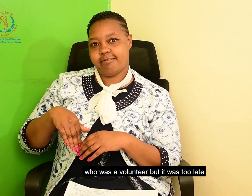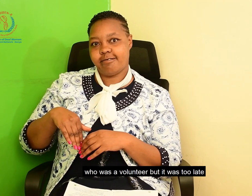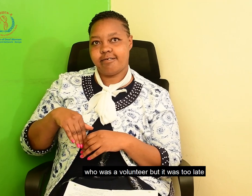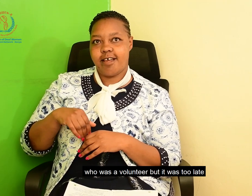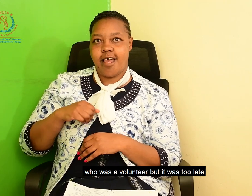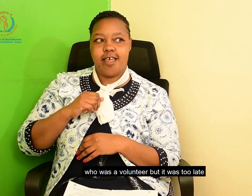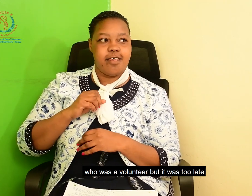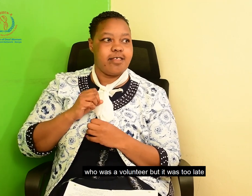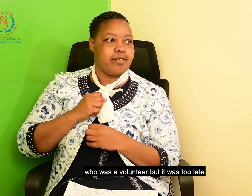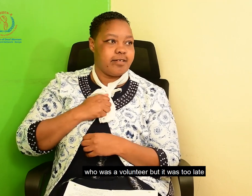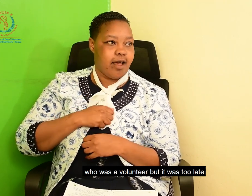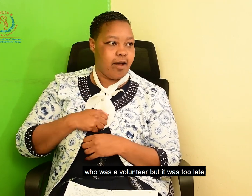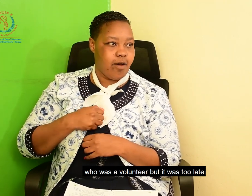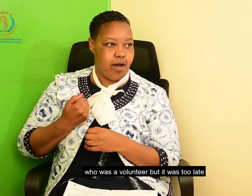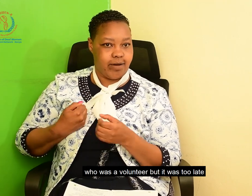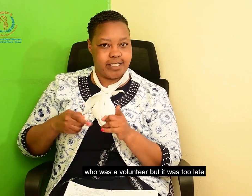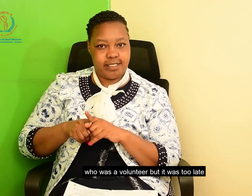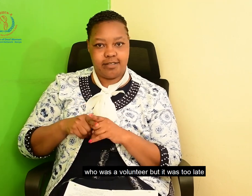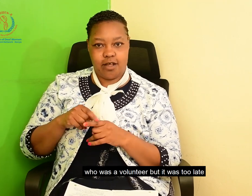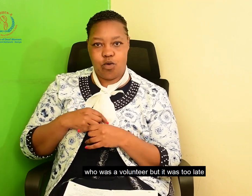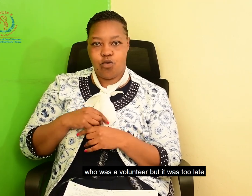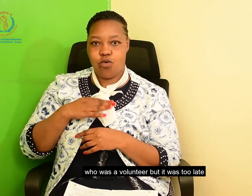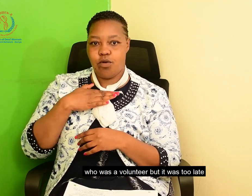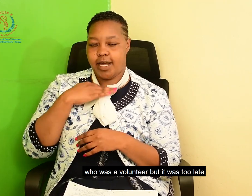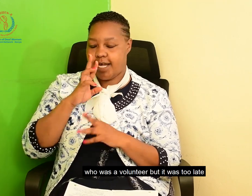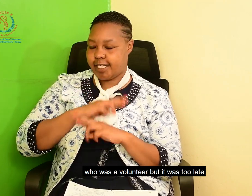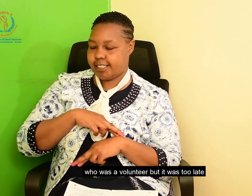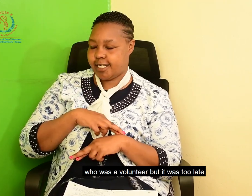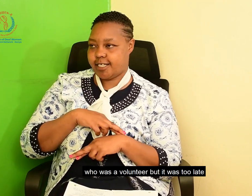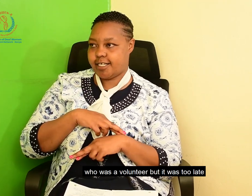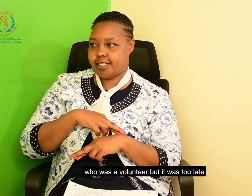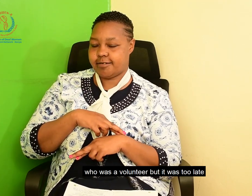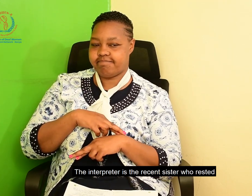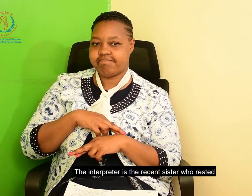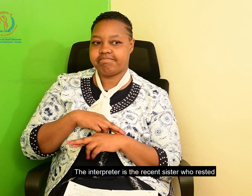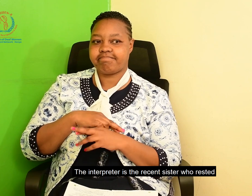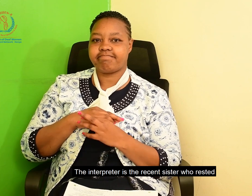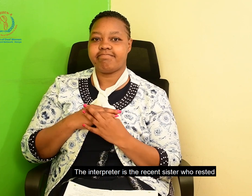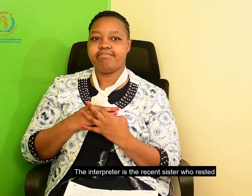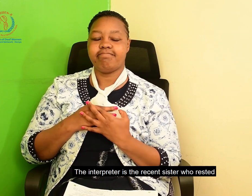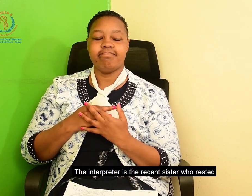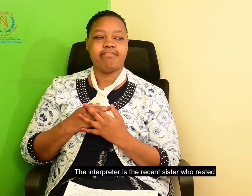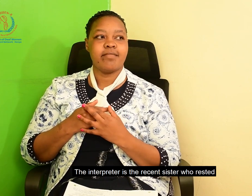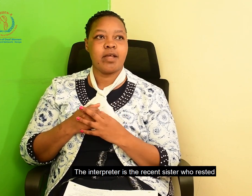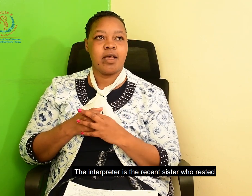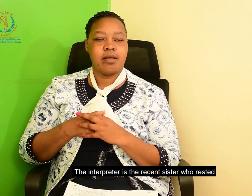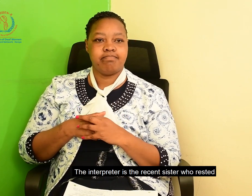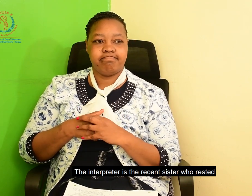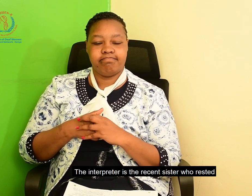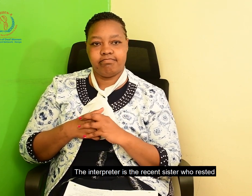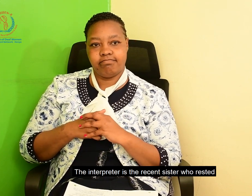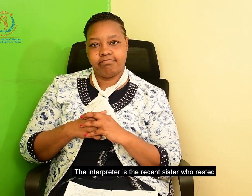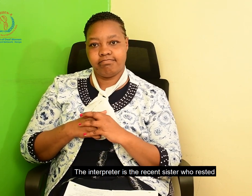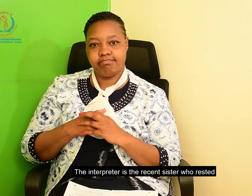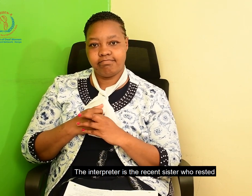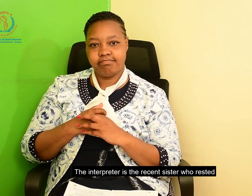But it was a bit late. Yeah. The interpreter is the recent sister who rested.